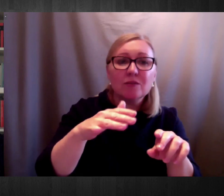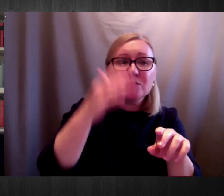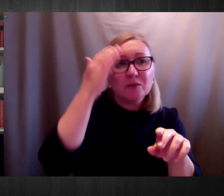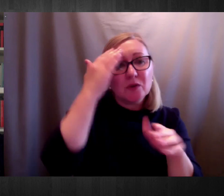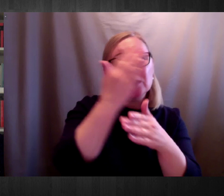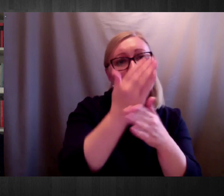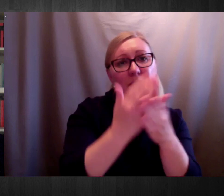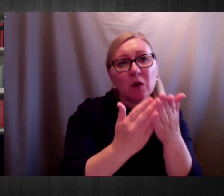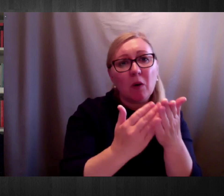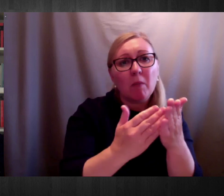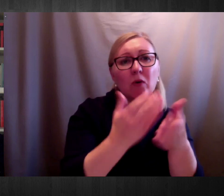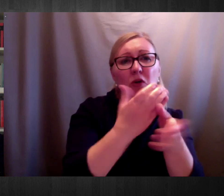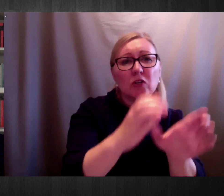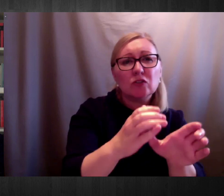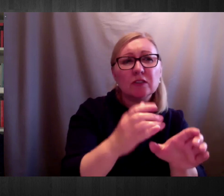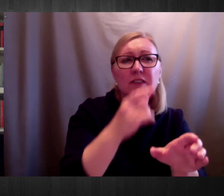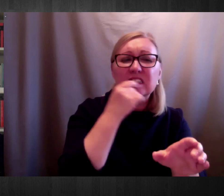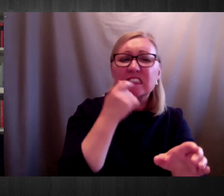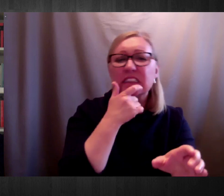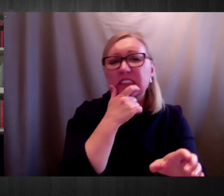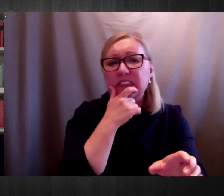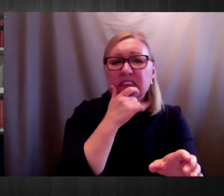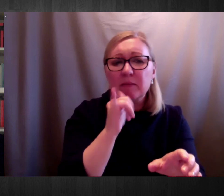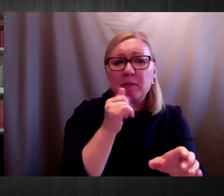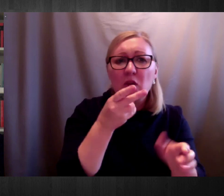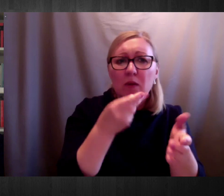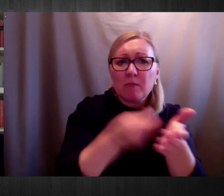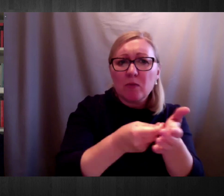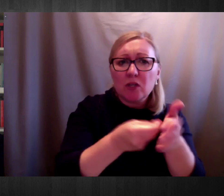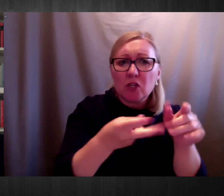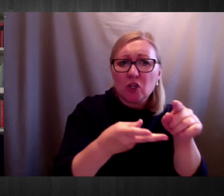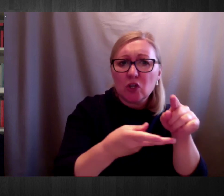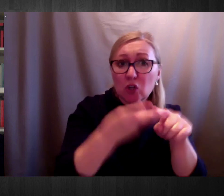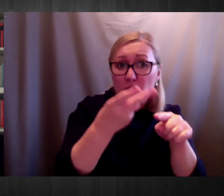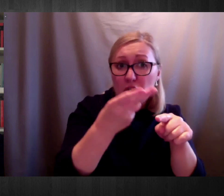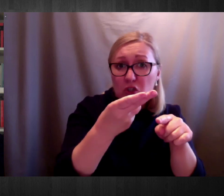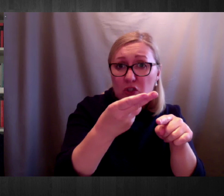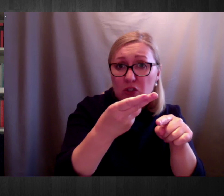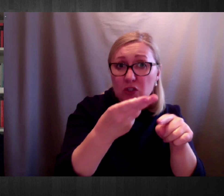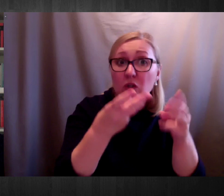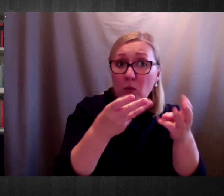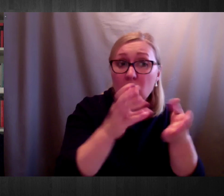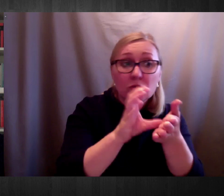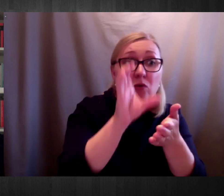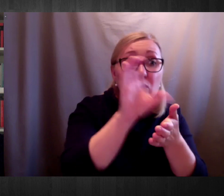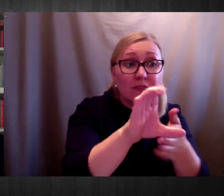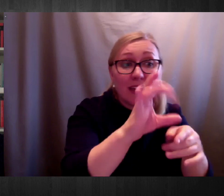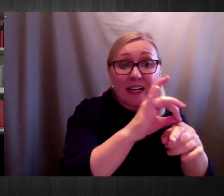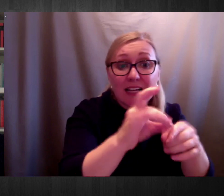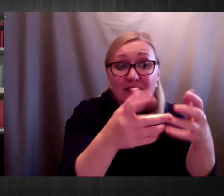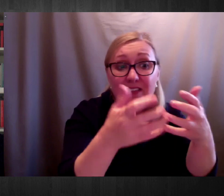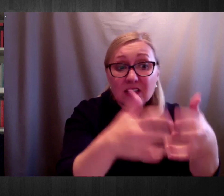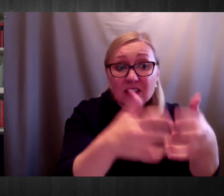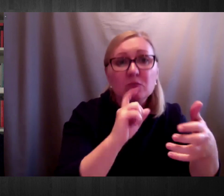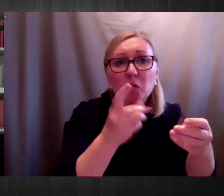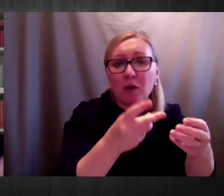to cut funds that goes to this kind of technology because they want to read the COVID